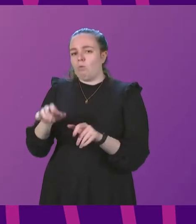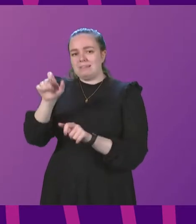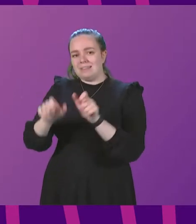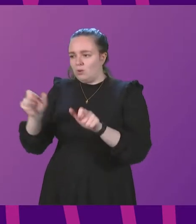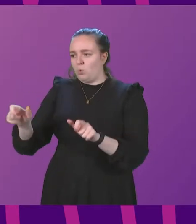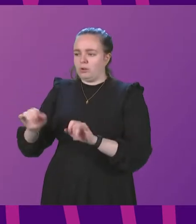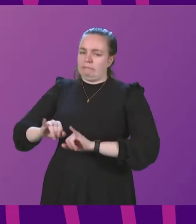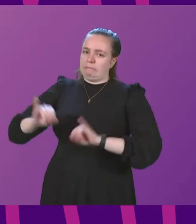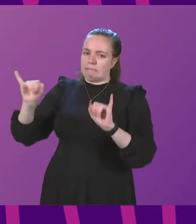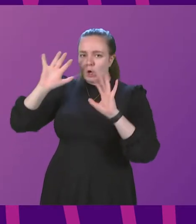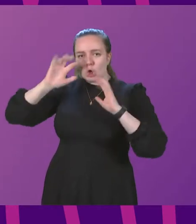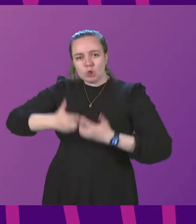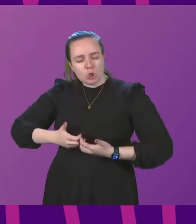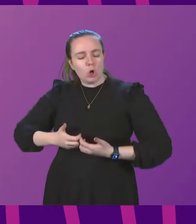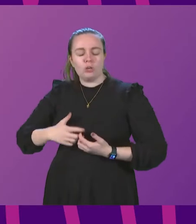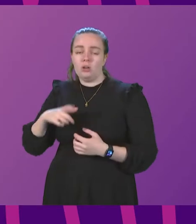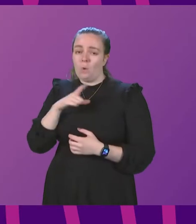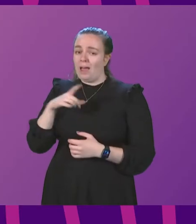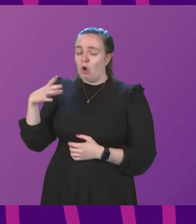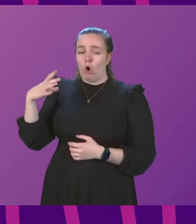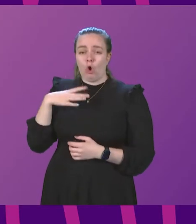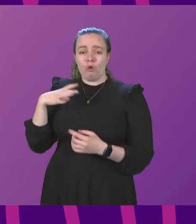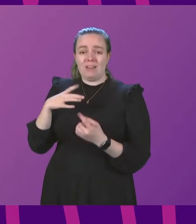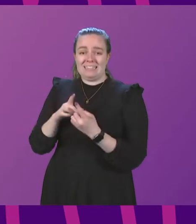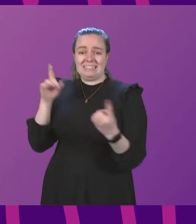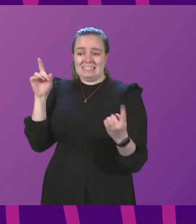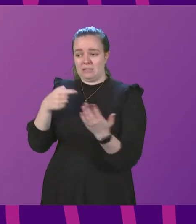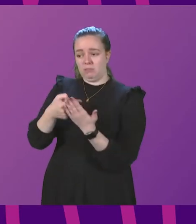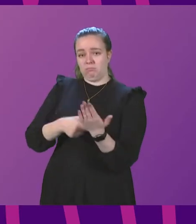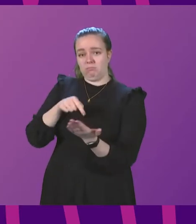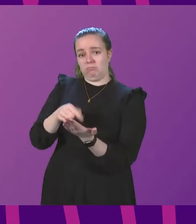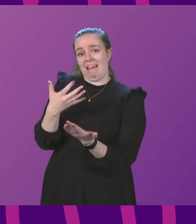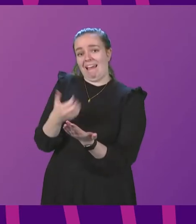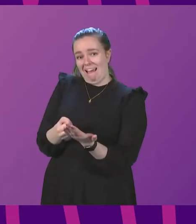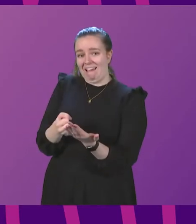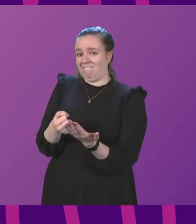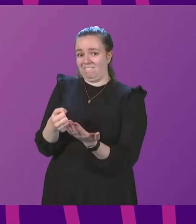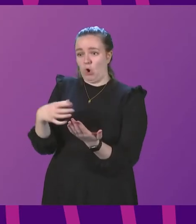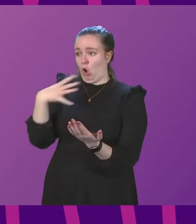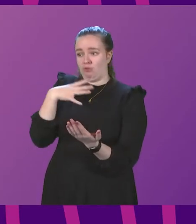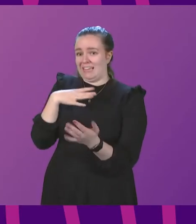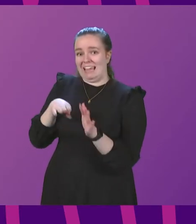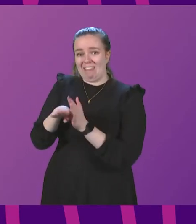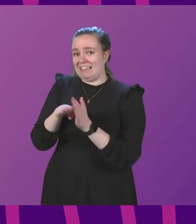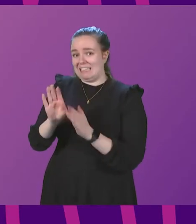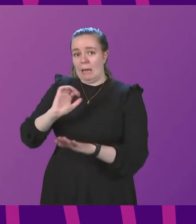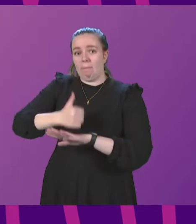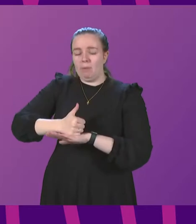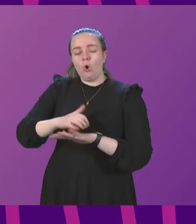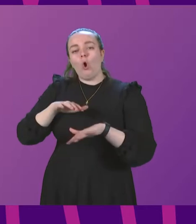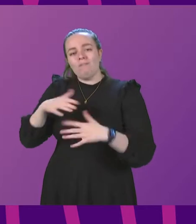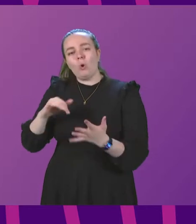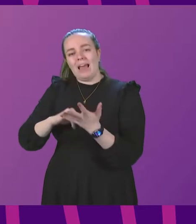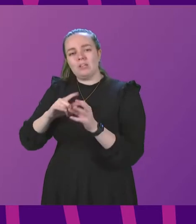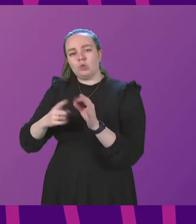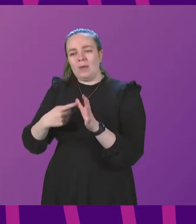an issue of concern, given already the distancing measures that are in place during the exam setting. Of course, the SQA